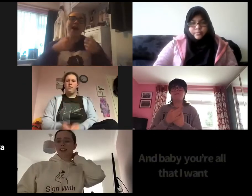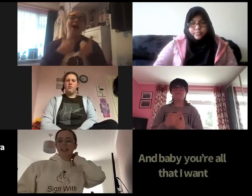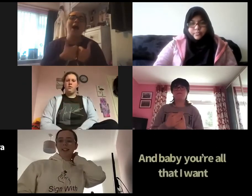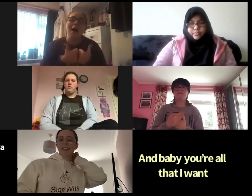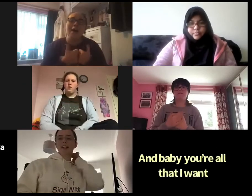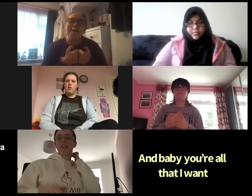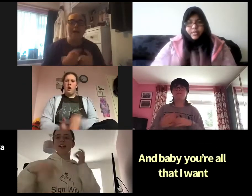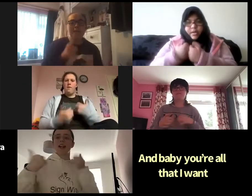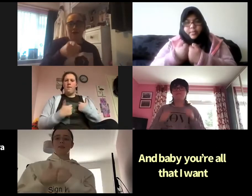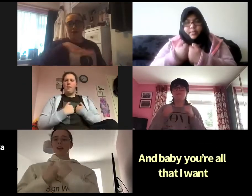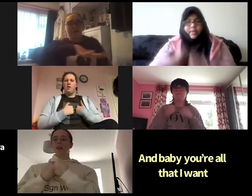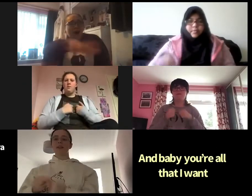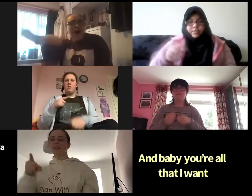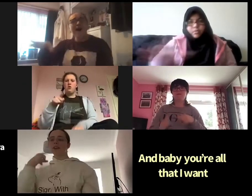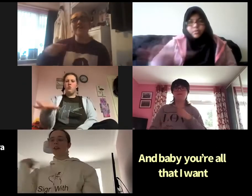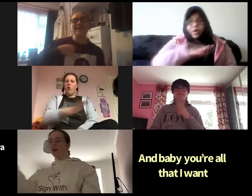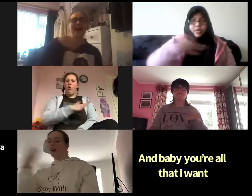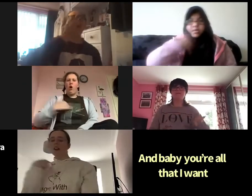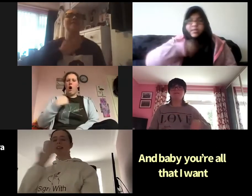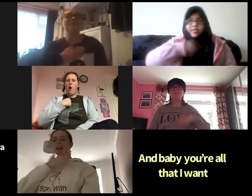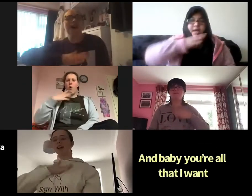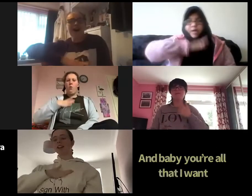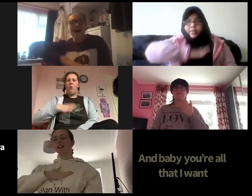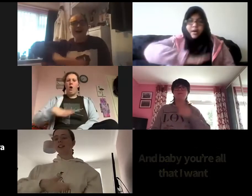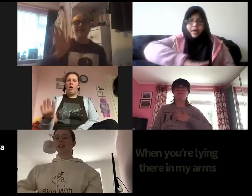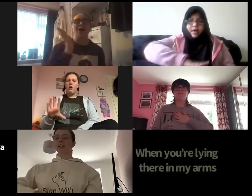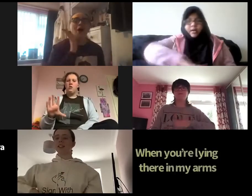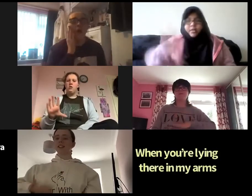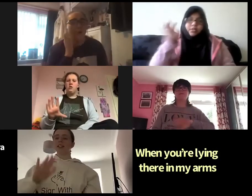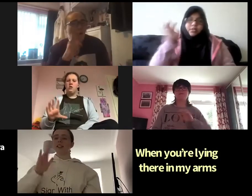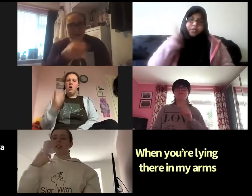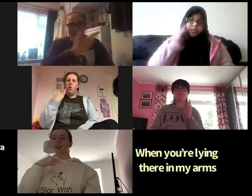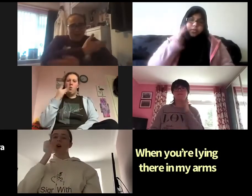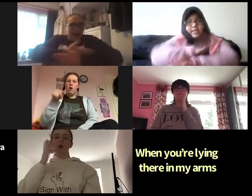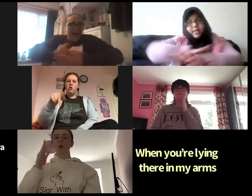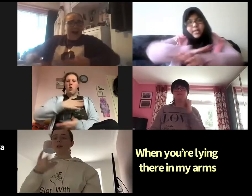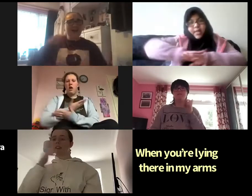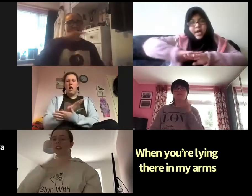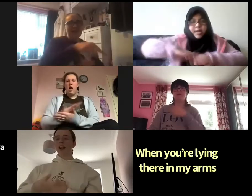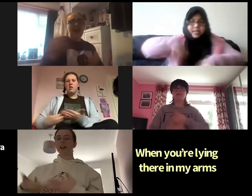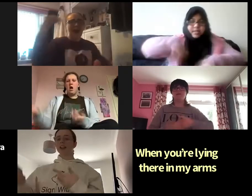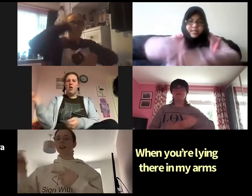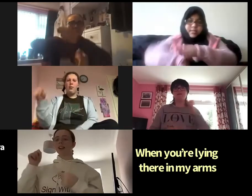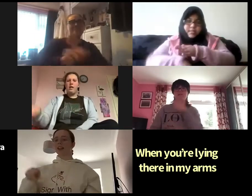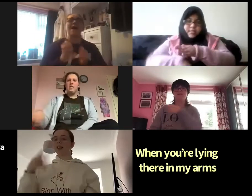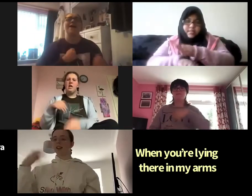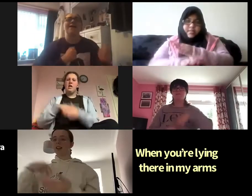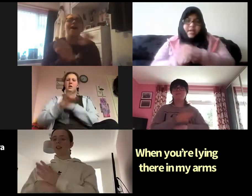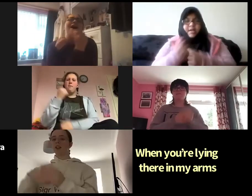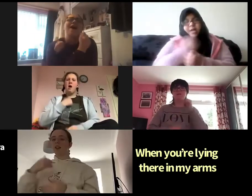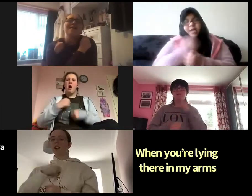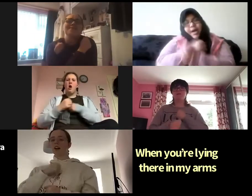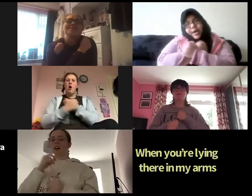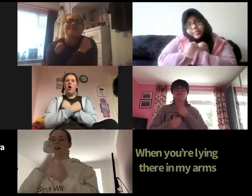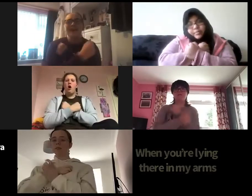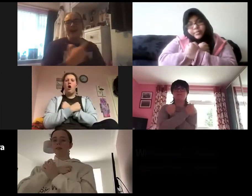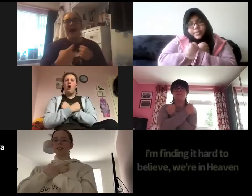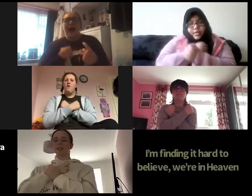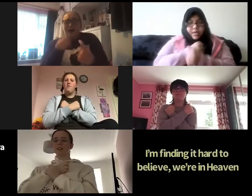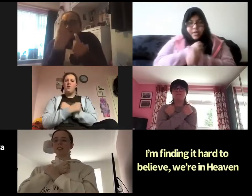And baby, you're all that I want When you're lying there in my arms I'm